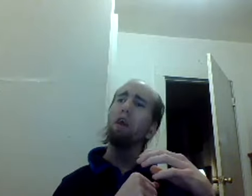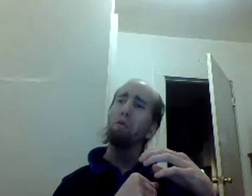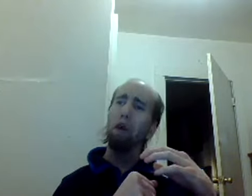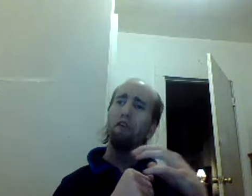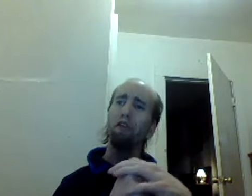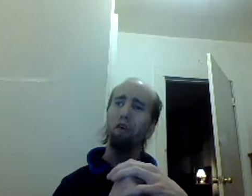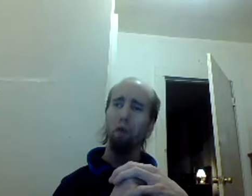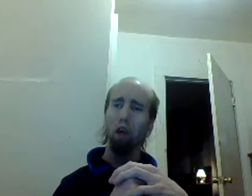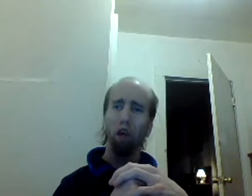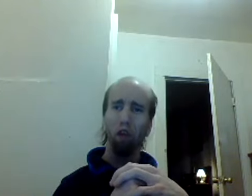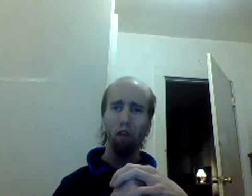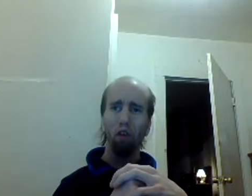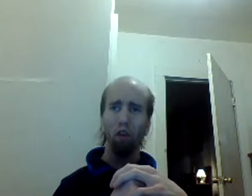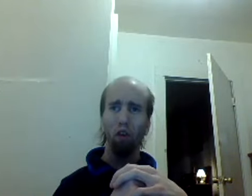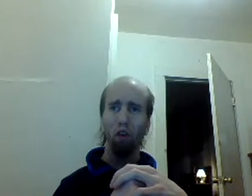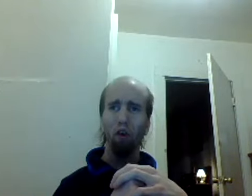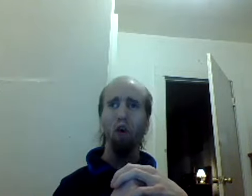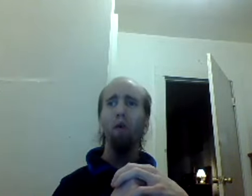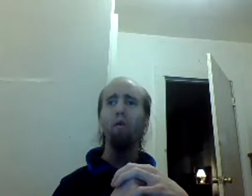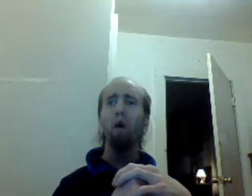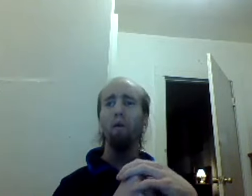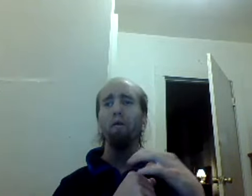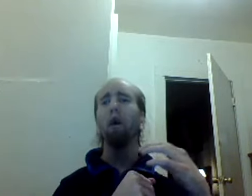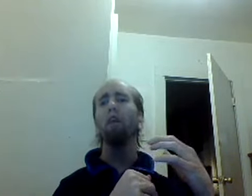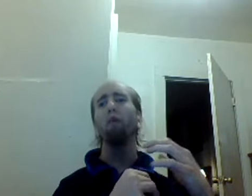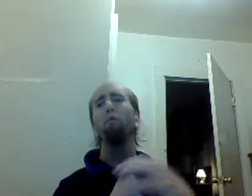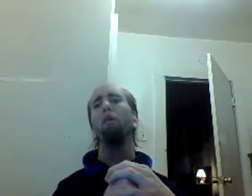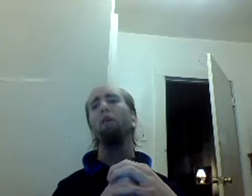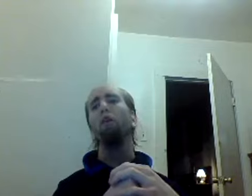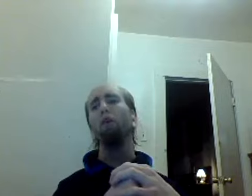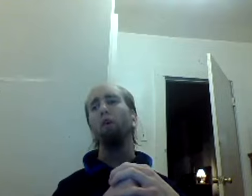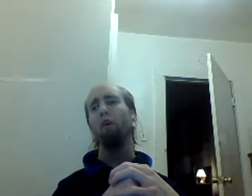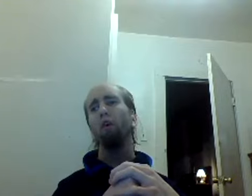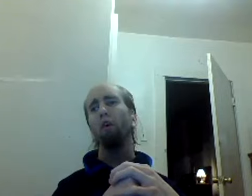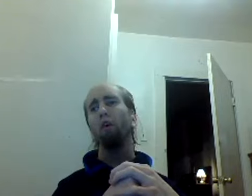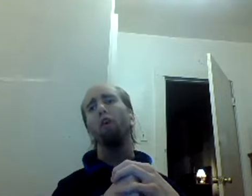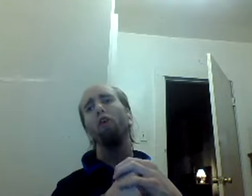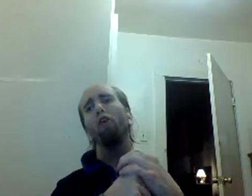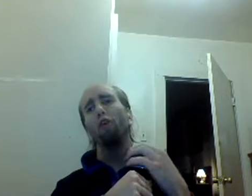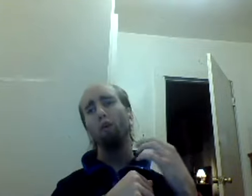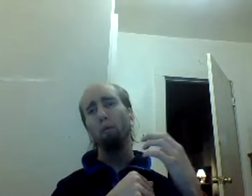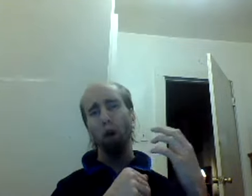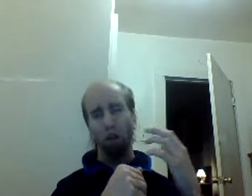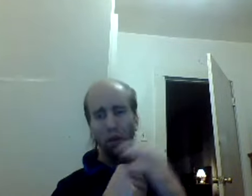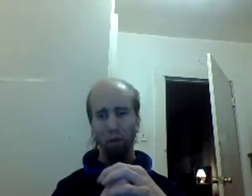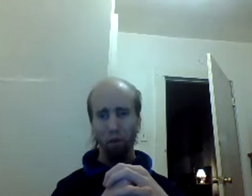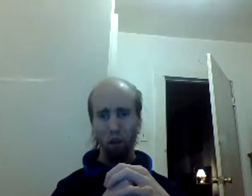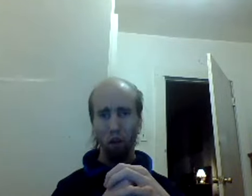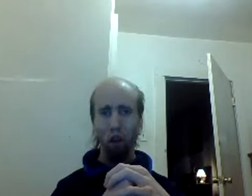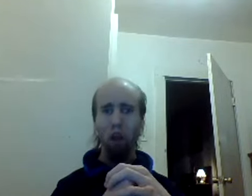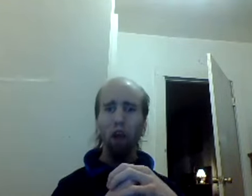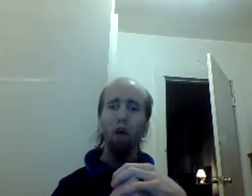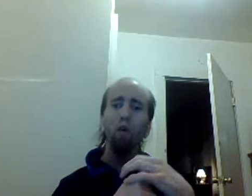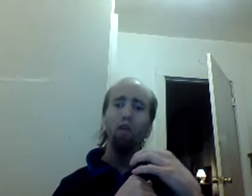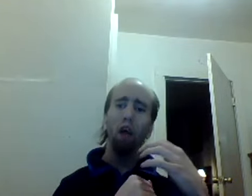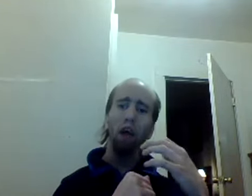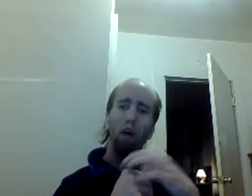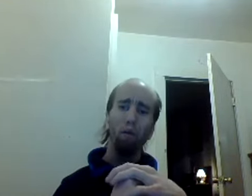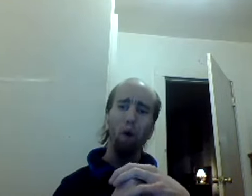too many mainstream idiots fall victim to money they lose sight